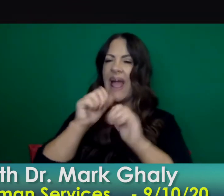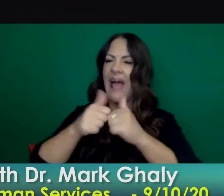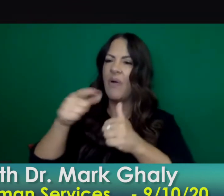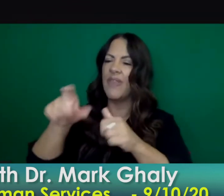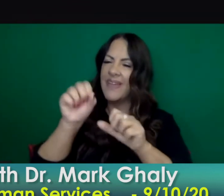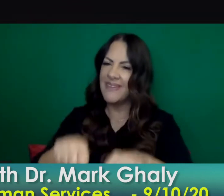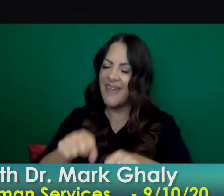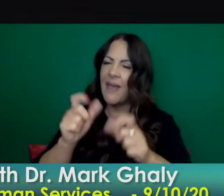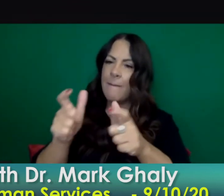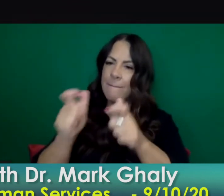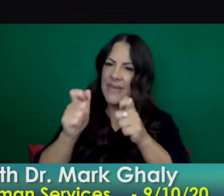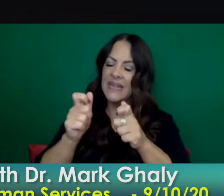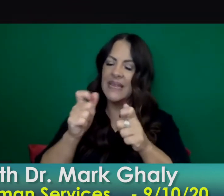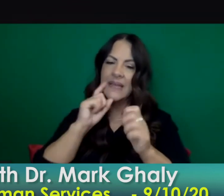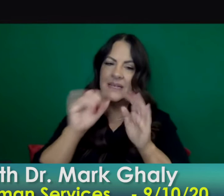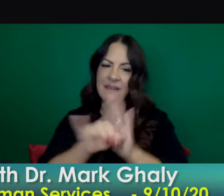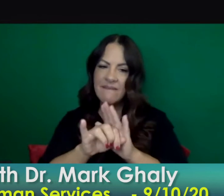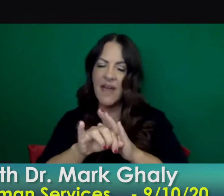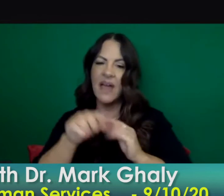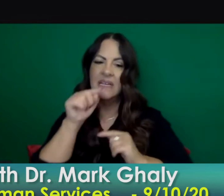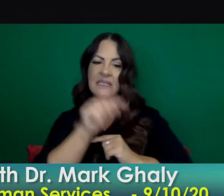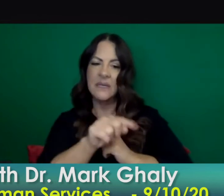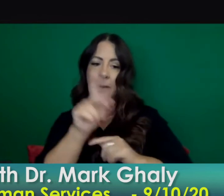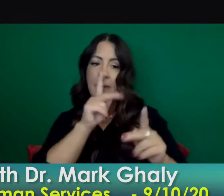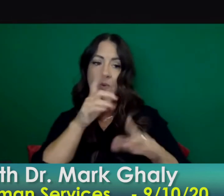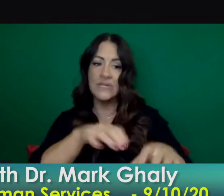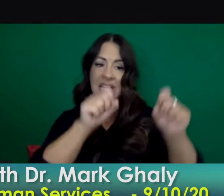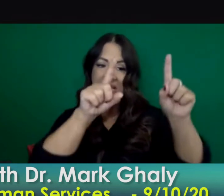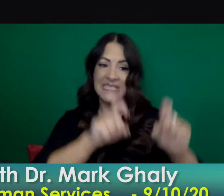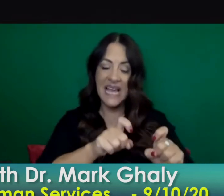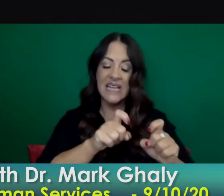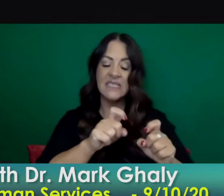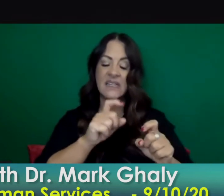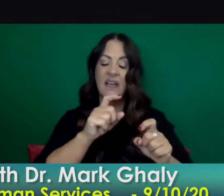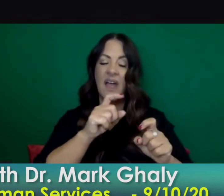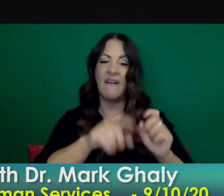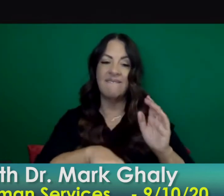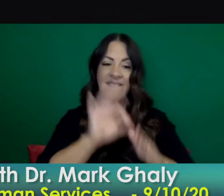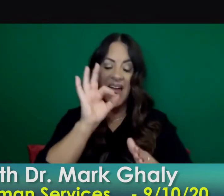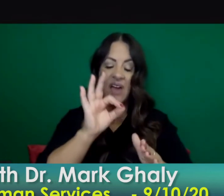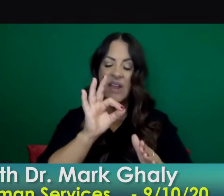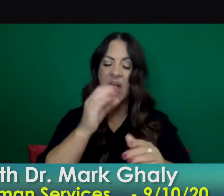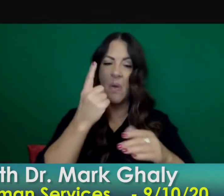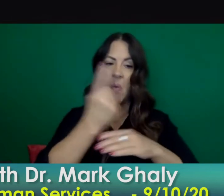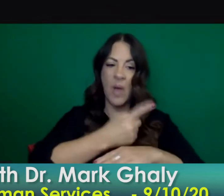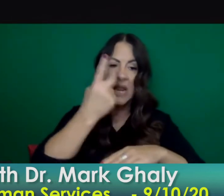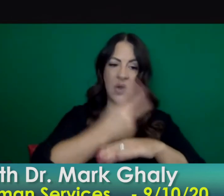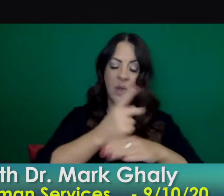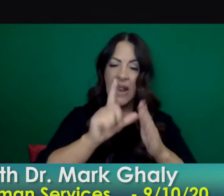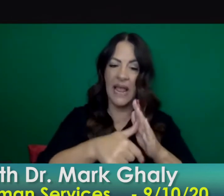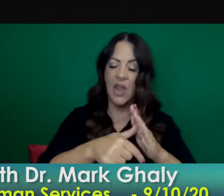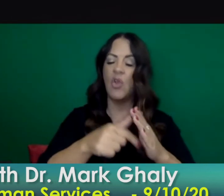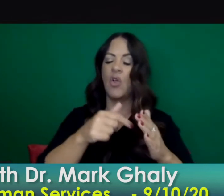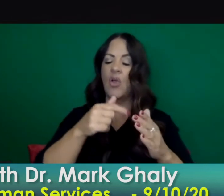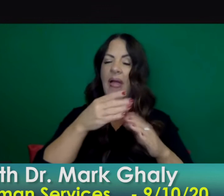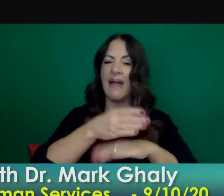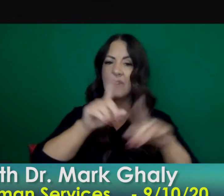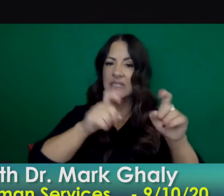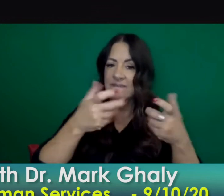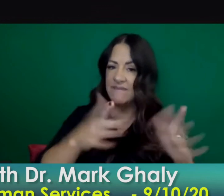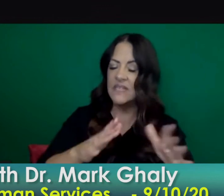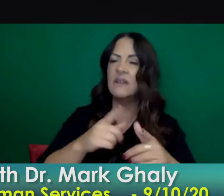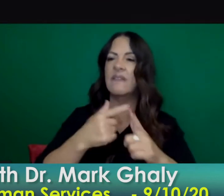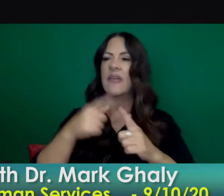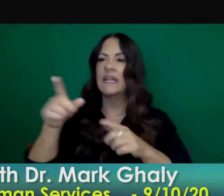identified cases because turnaround time is there will help cut down the potential for really unmitigated